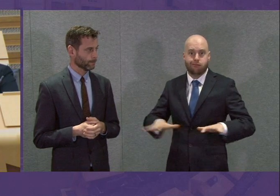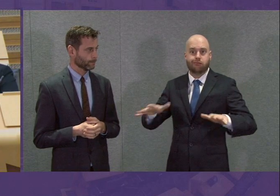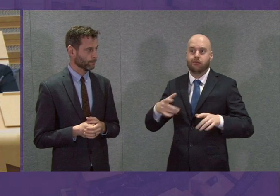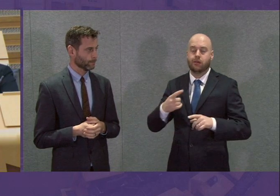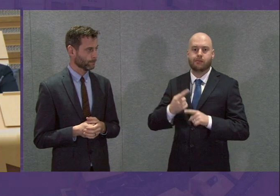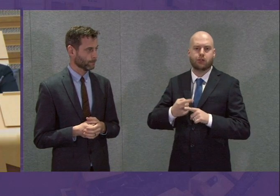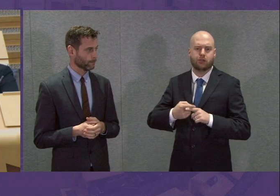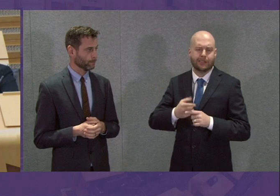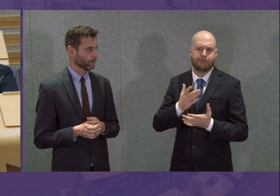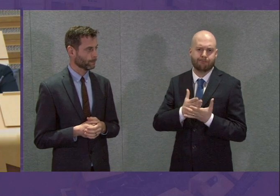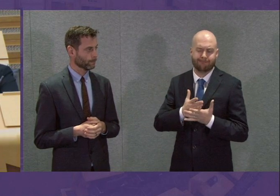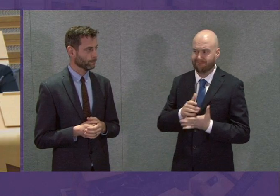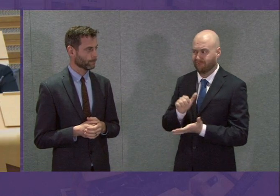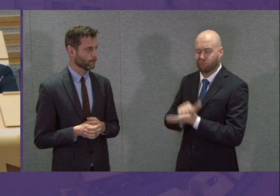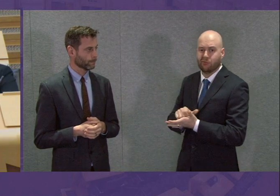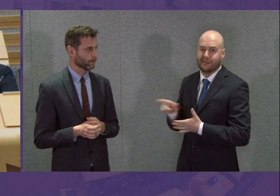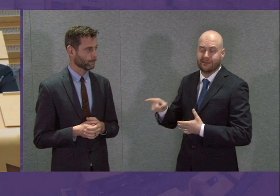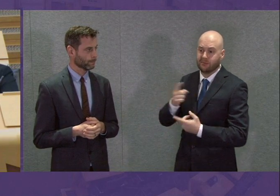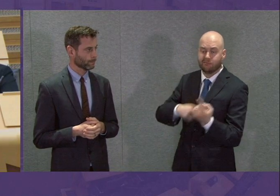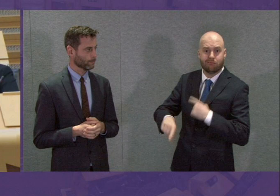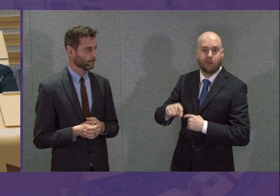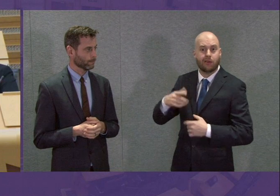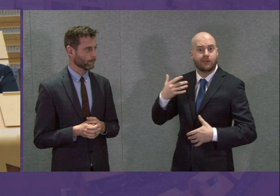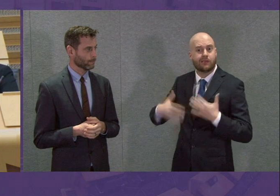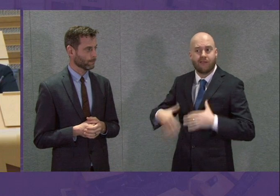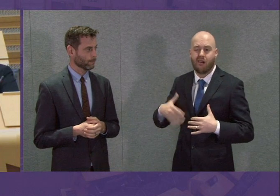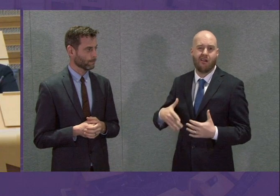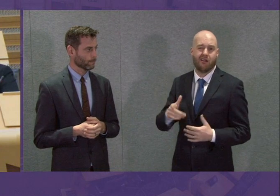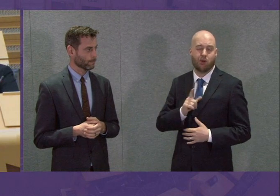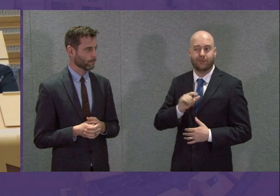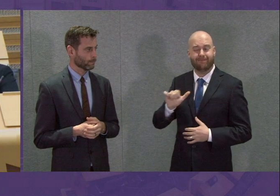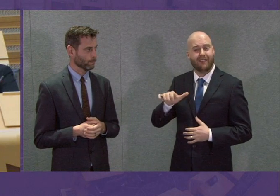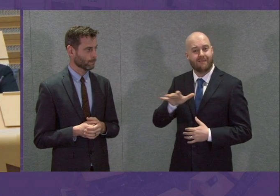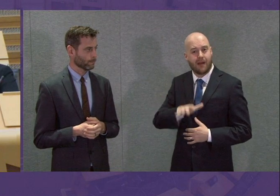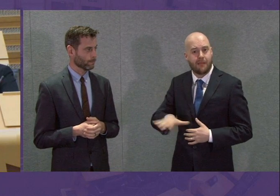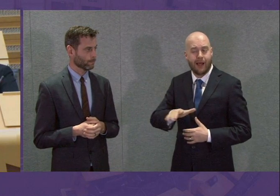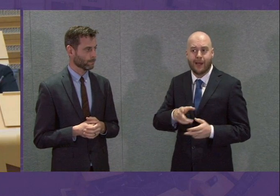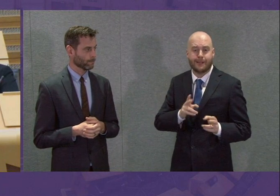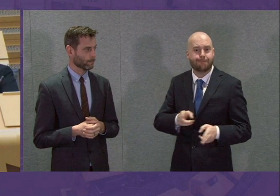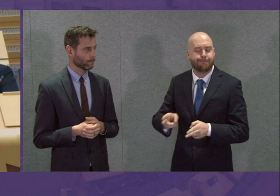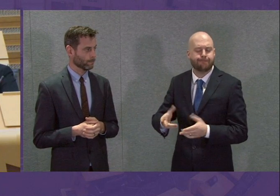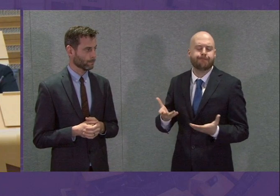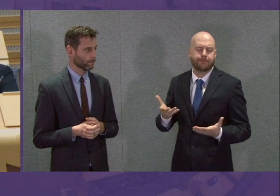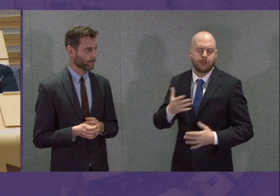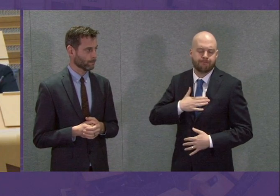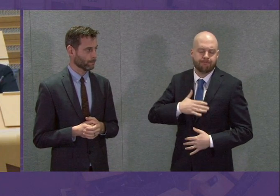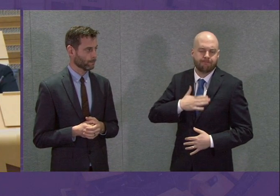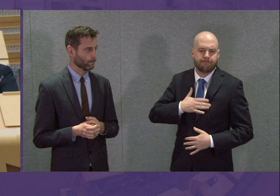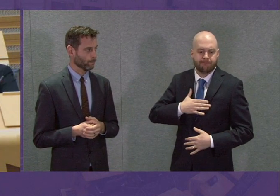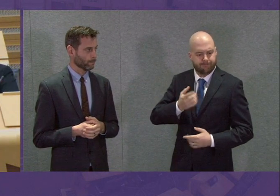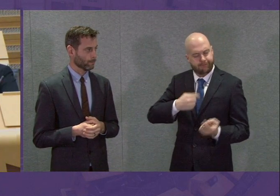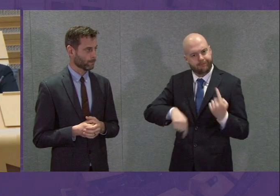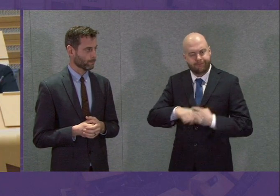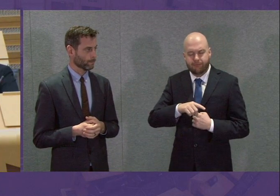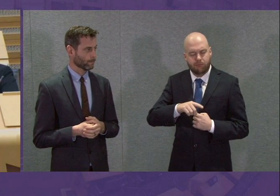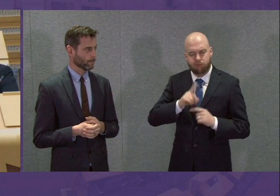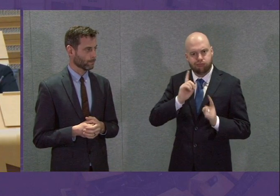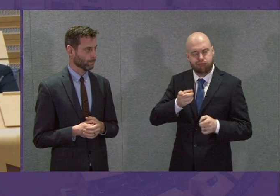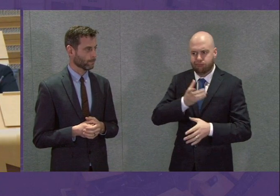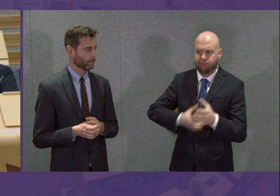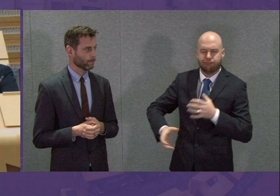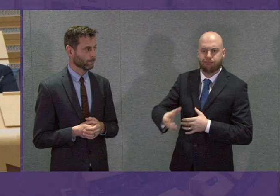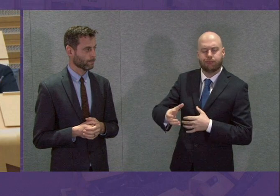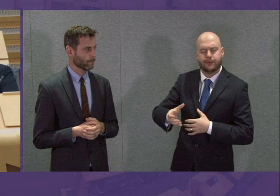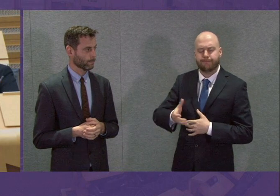will be with others who are suffering bereavement as a result of it, following the First Minister's confirmation of the additional lives